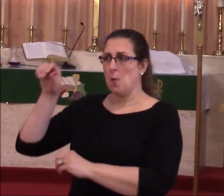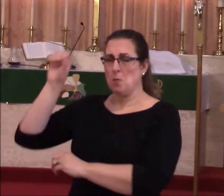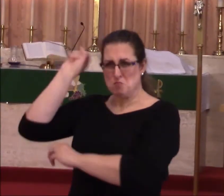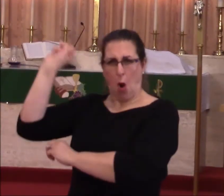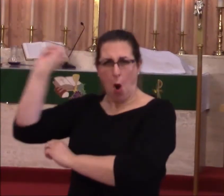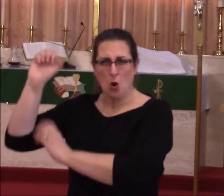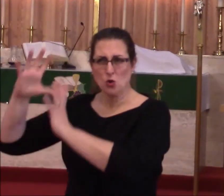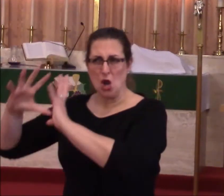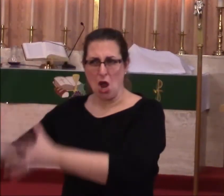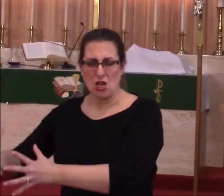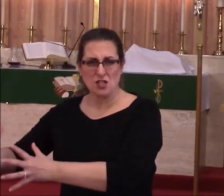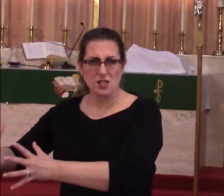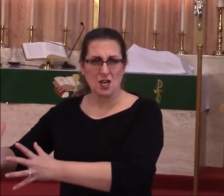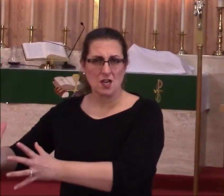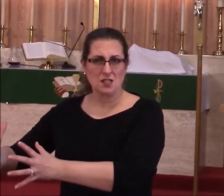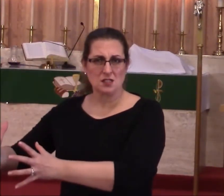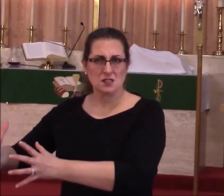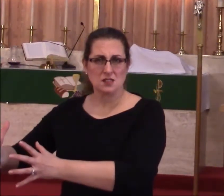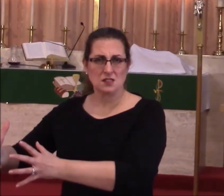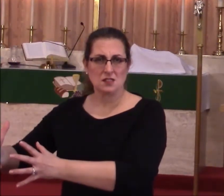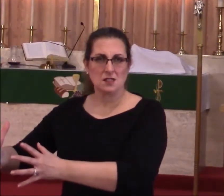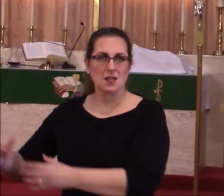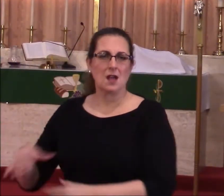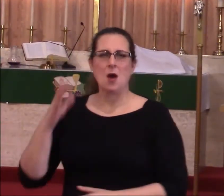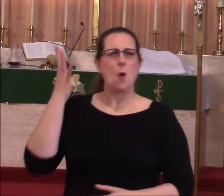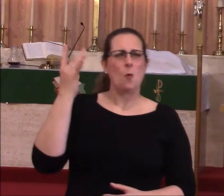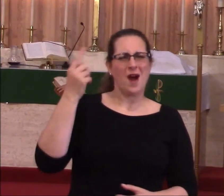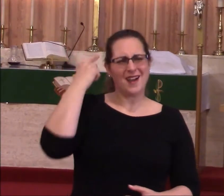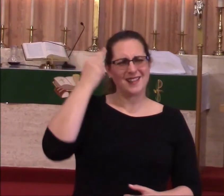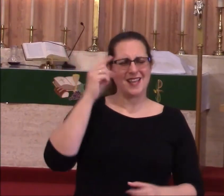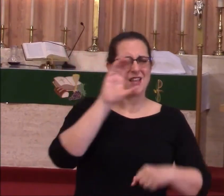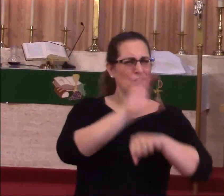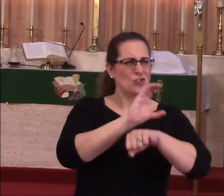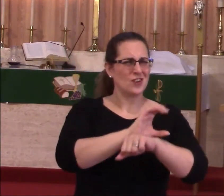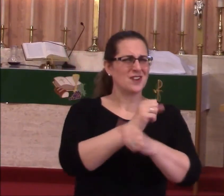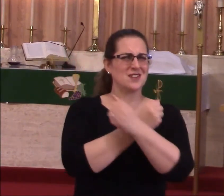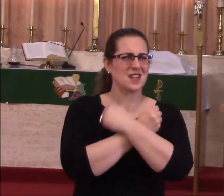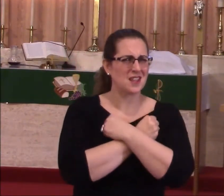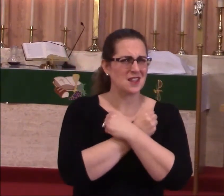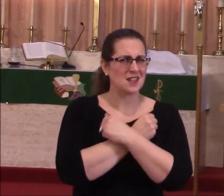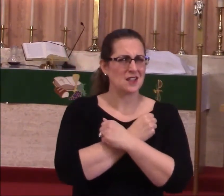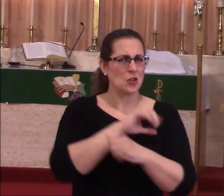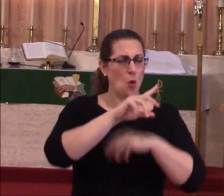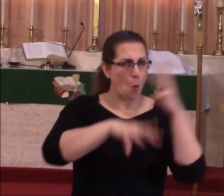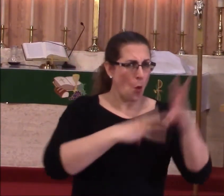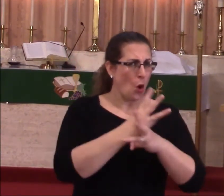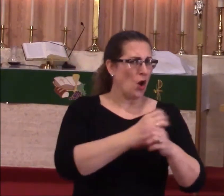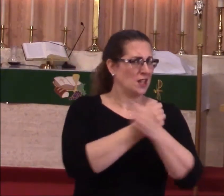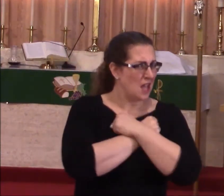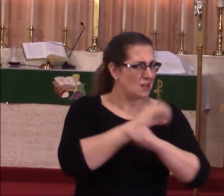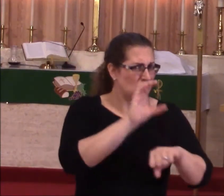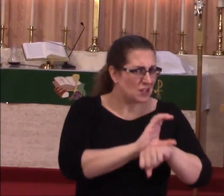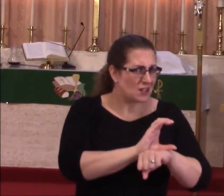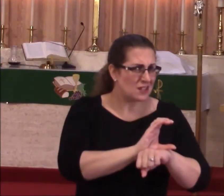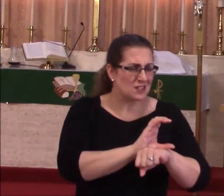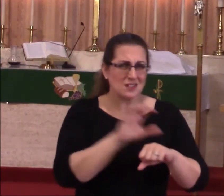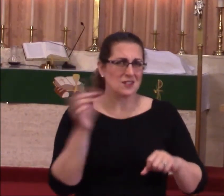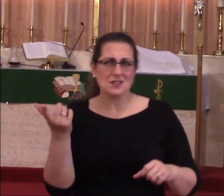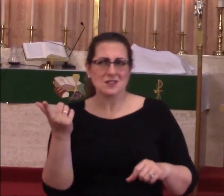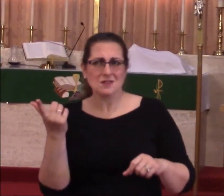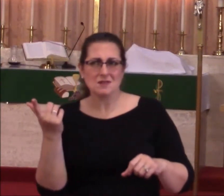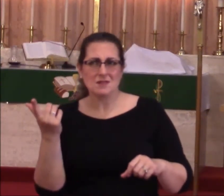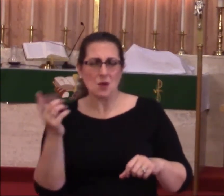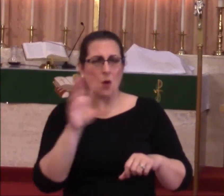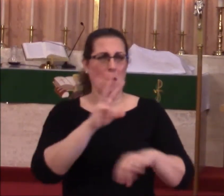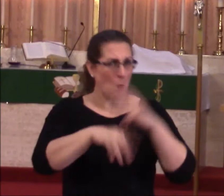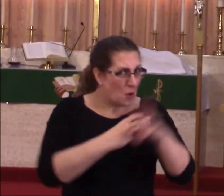Why on earth would we think the world would love the church? Has the world ever loved the church? What's the answer to